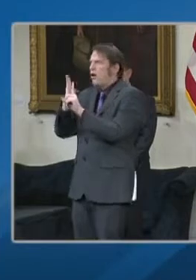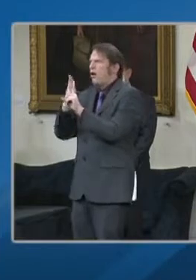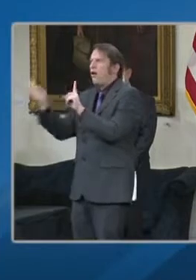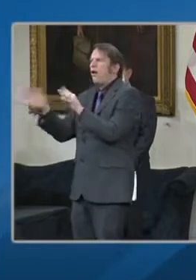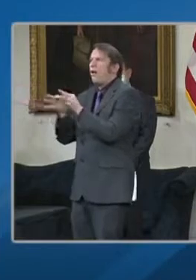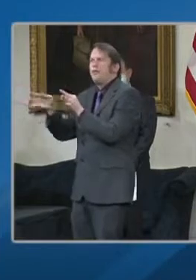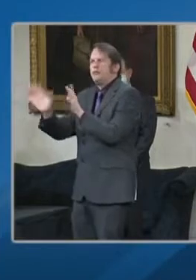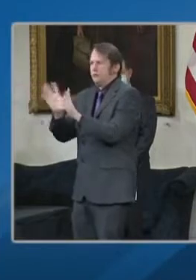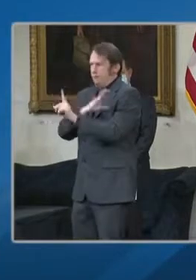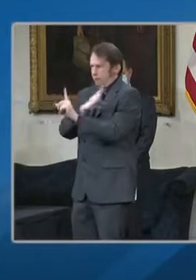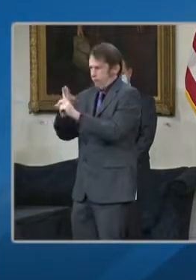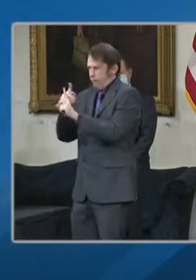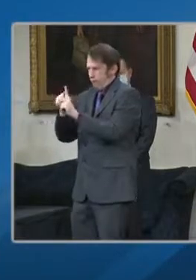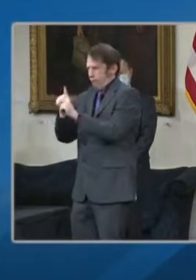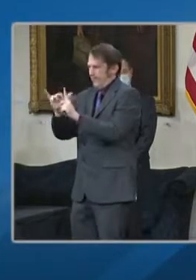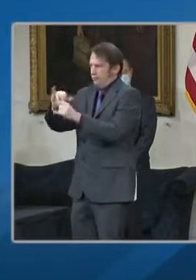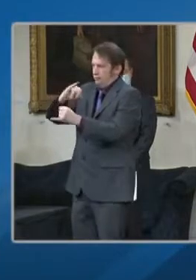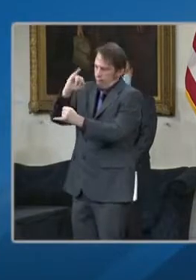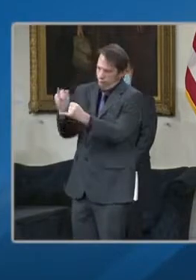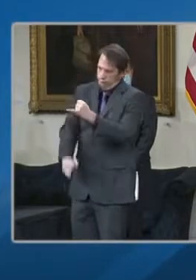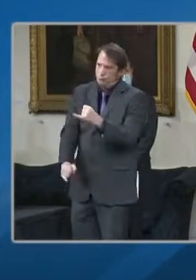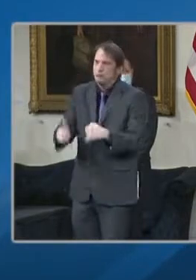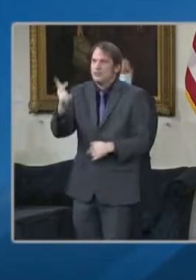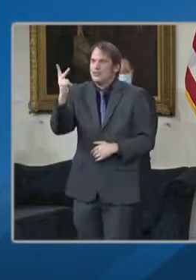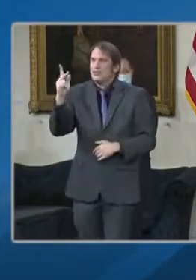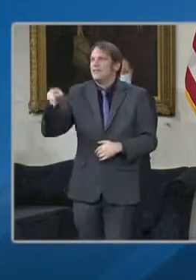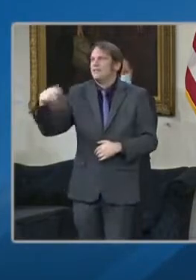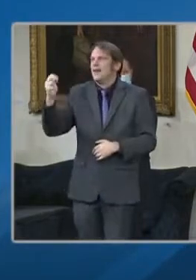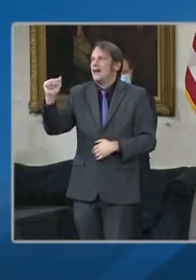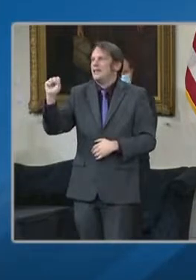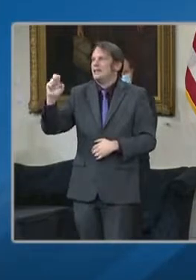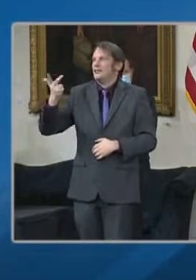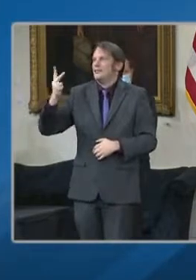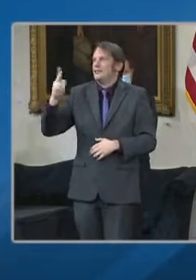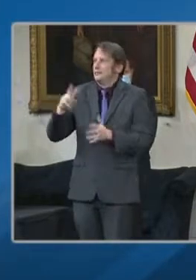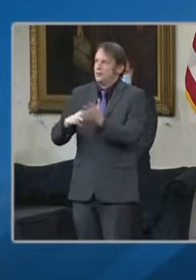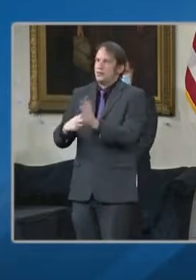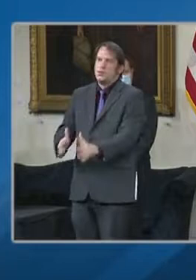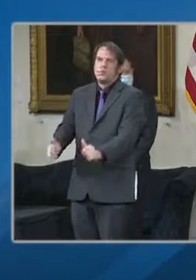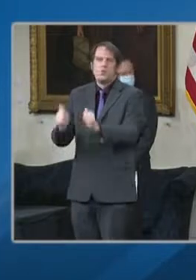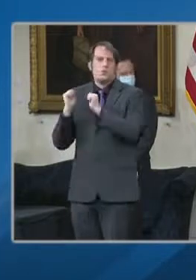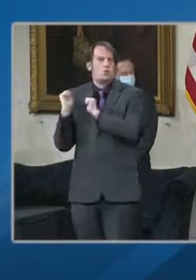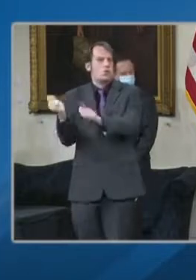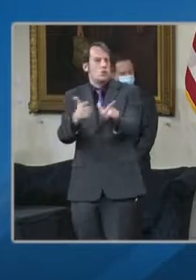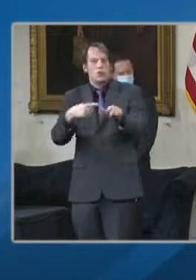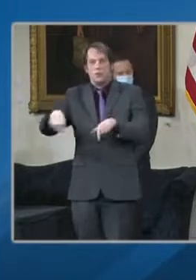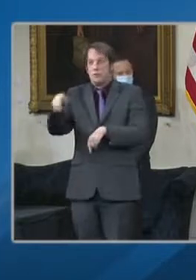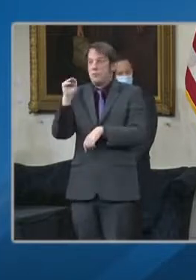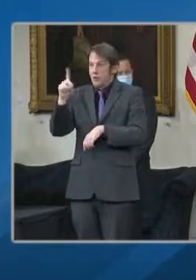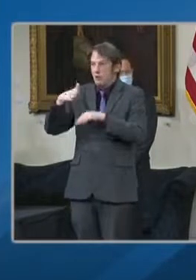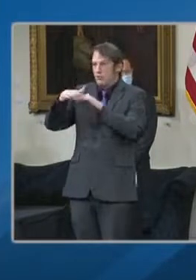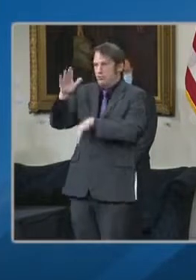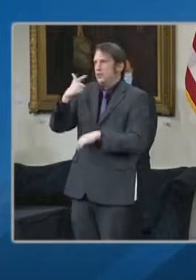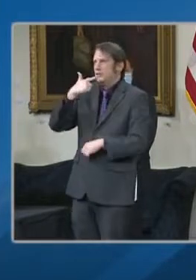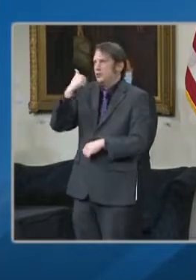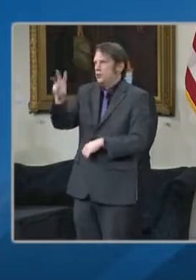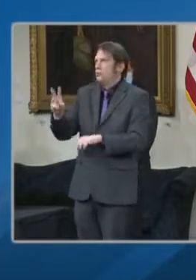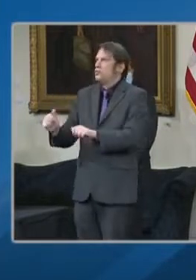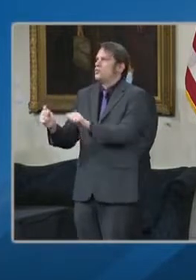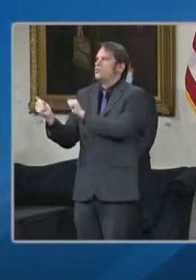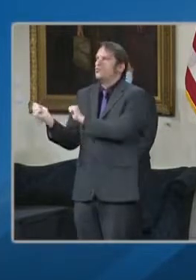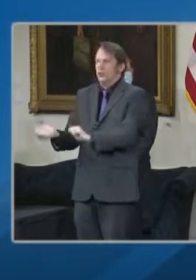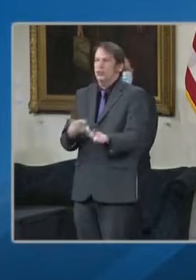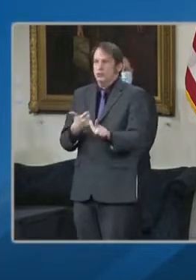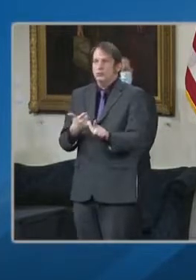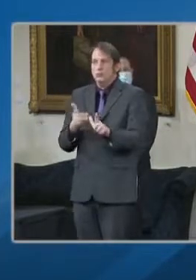which will include every single Marylander over the age of 16. I want to stress that even though we're now